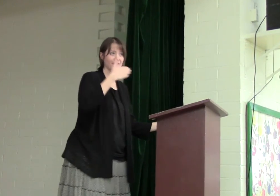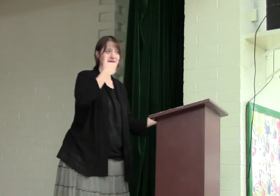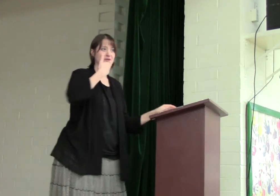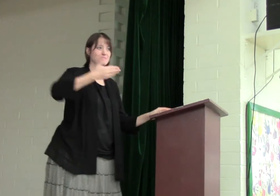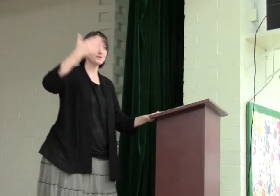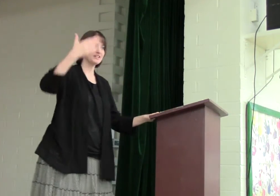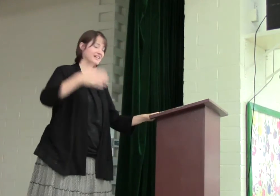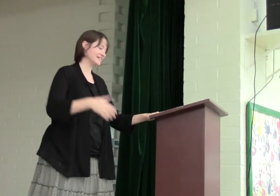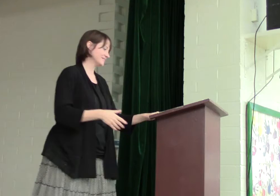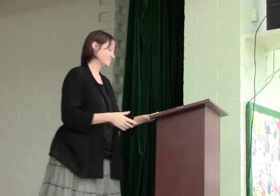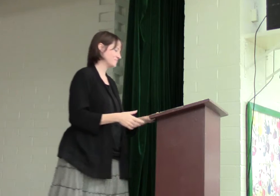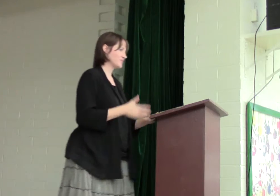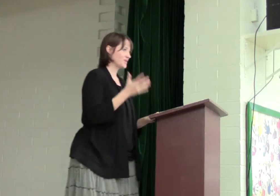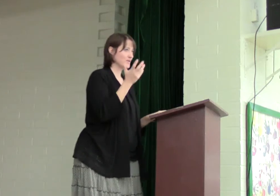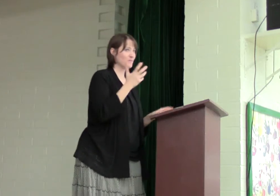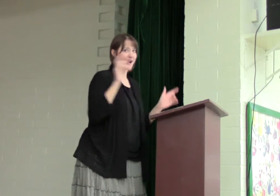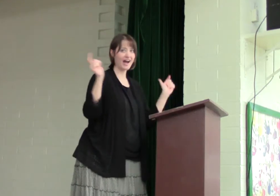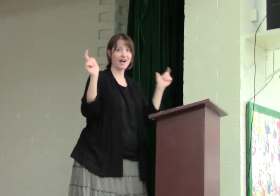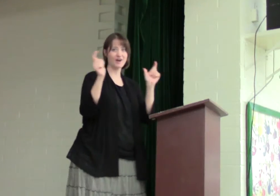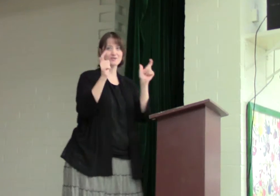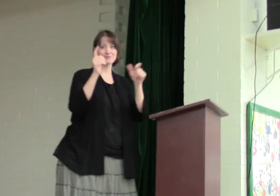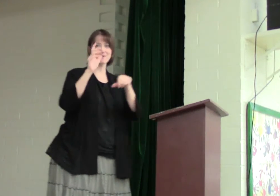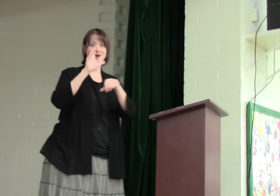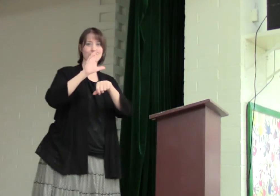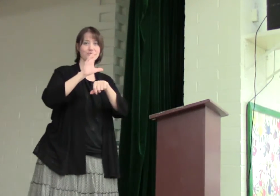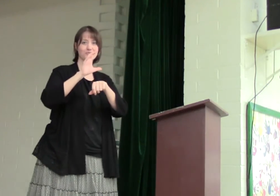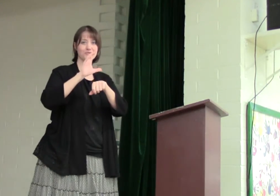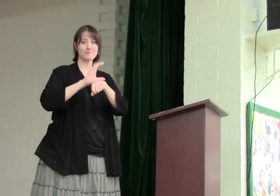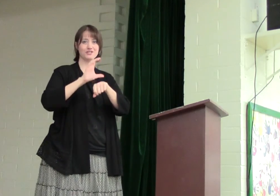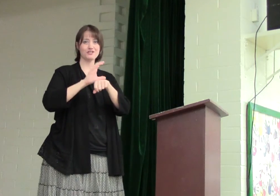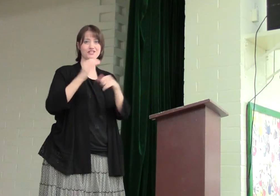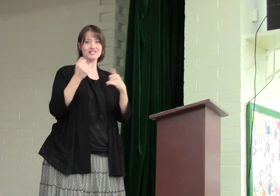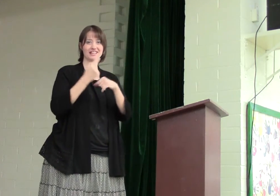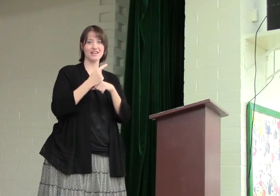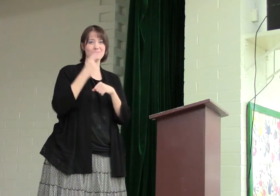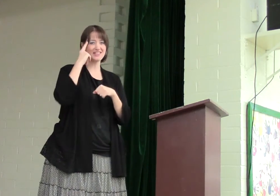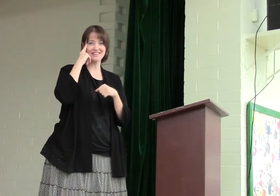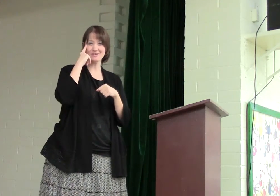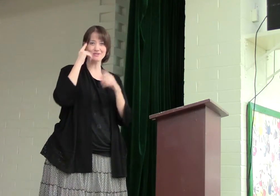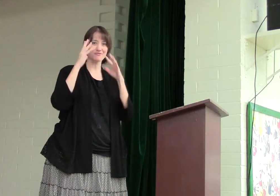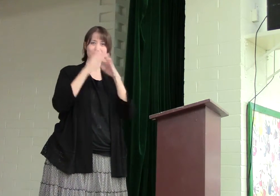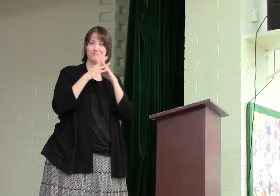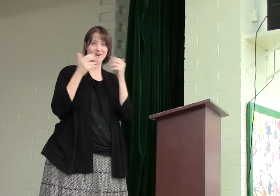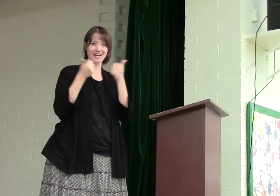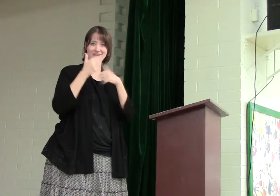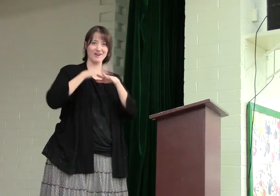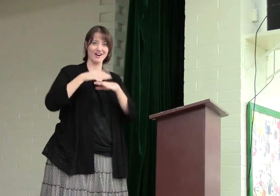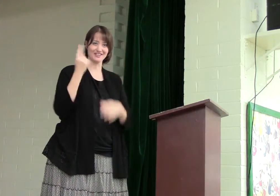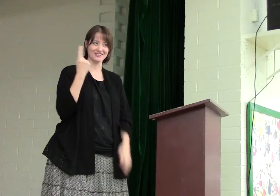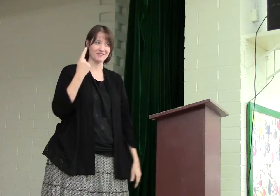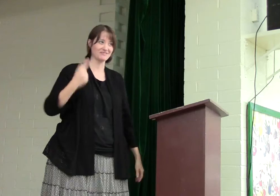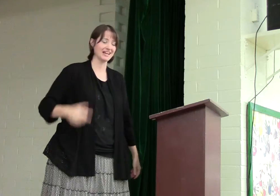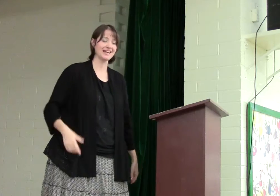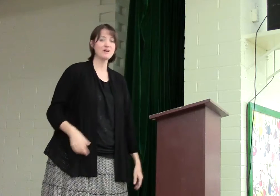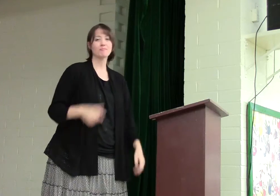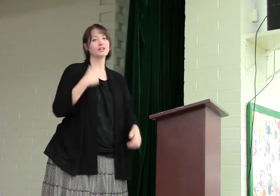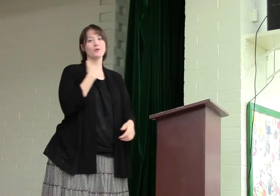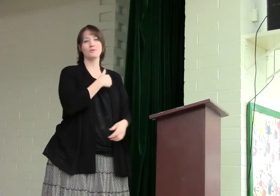Good morning. Wow, small group at church today. You'd think there was a football game on or something. But you know, we